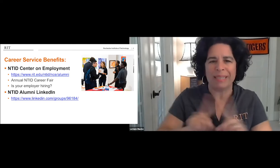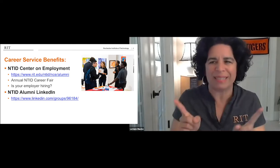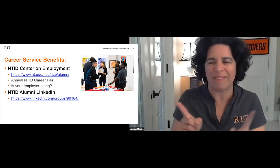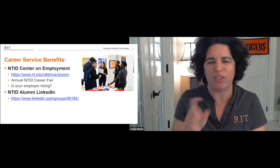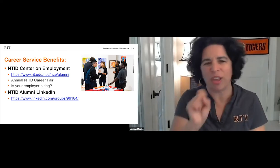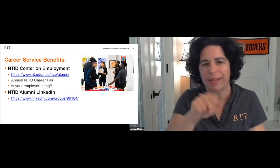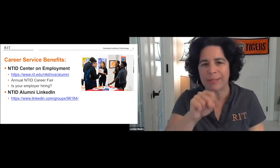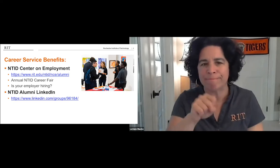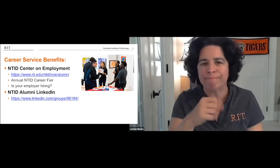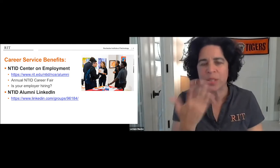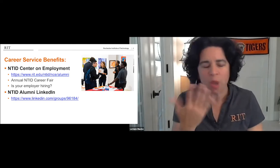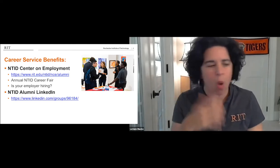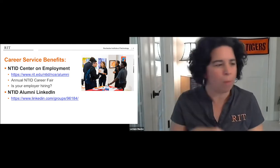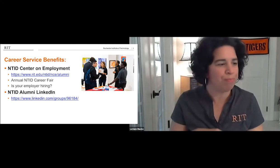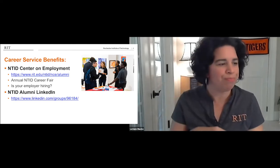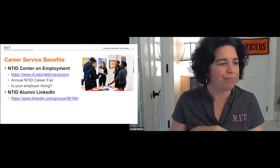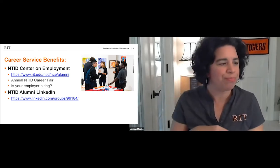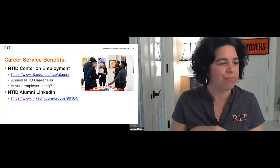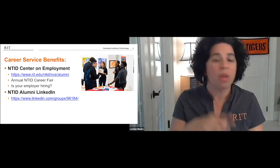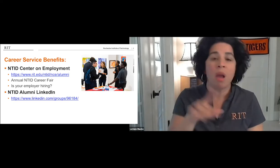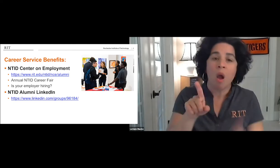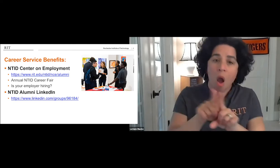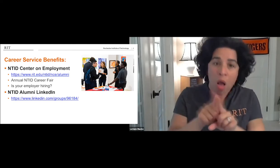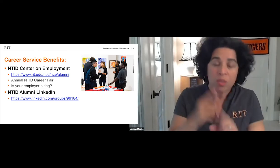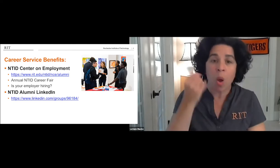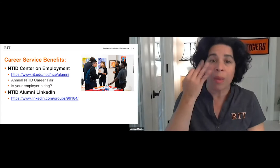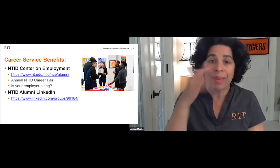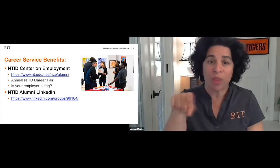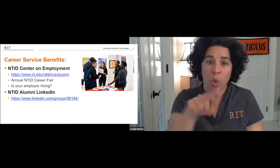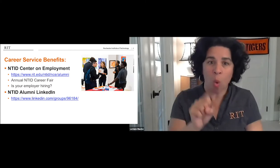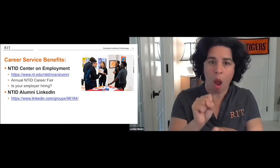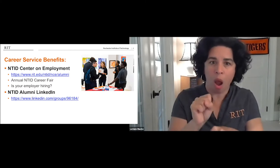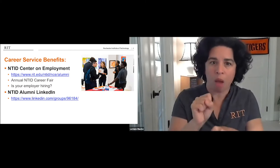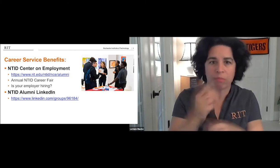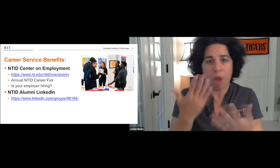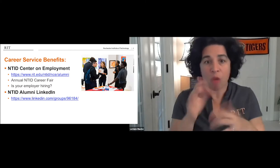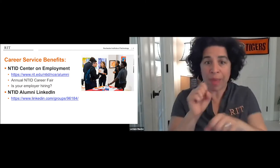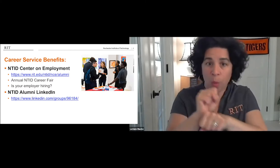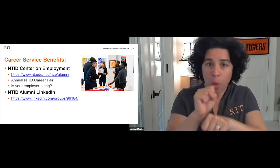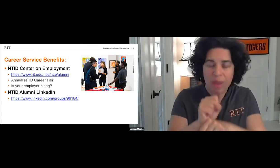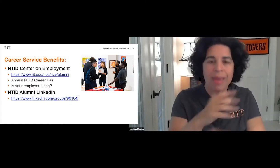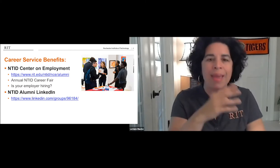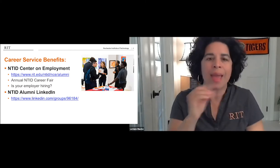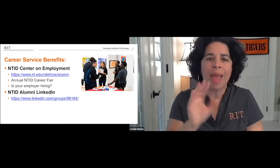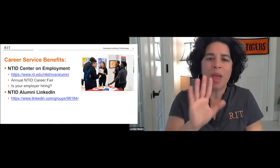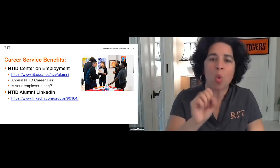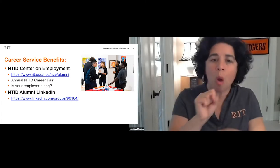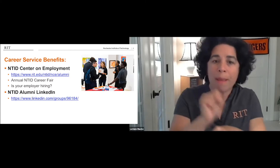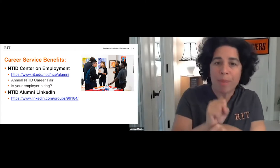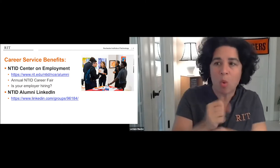It does typically happen in October. And of course, because of the pandemic, it will look different this year. If you're